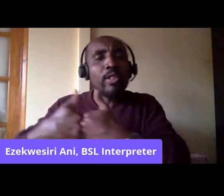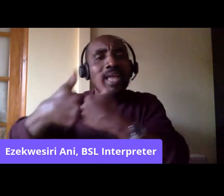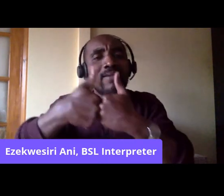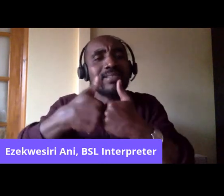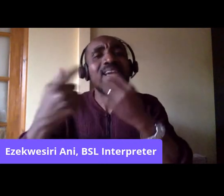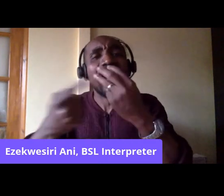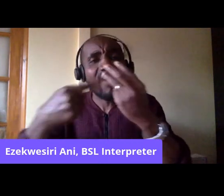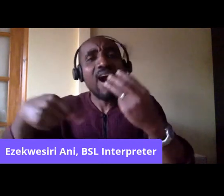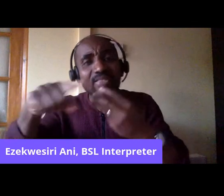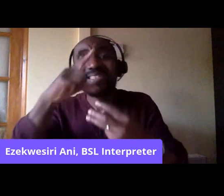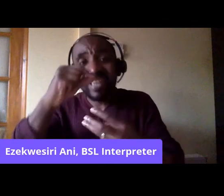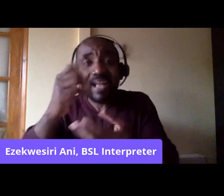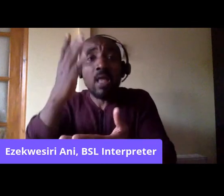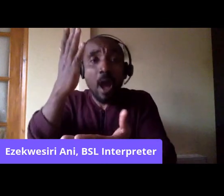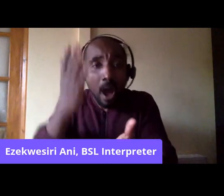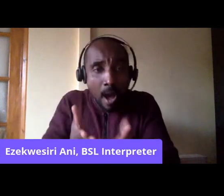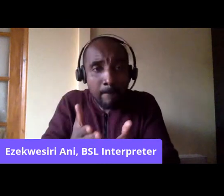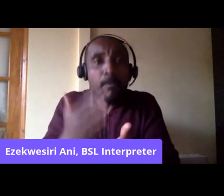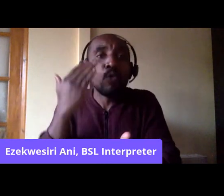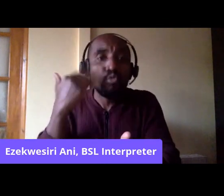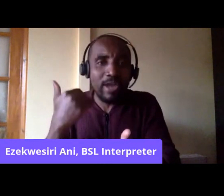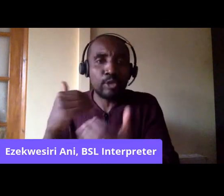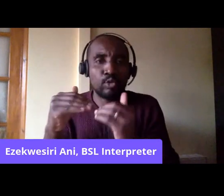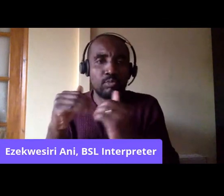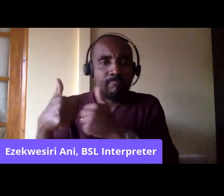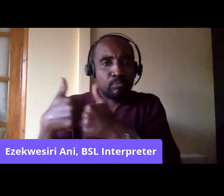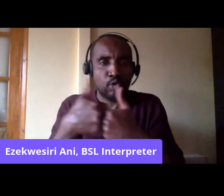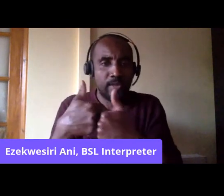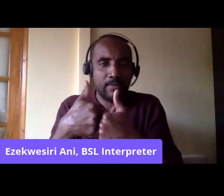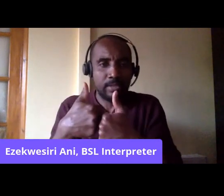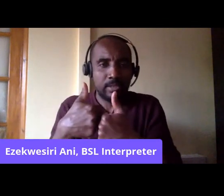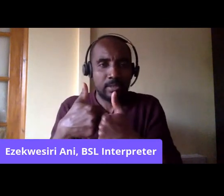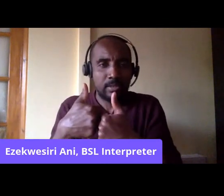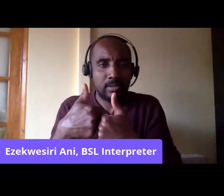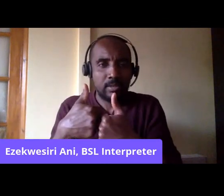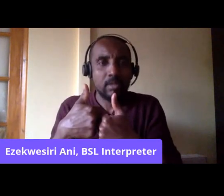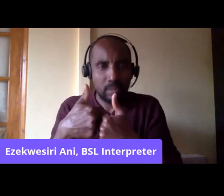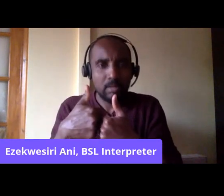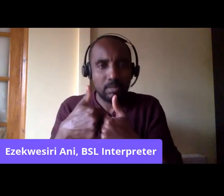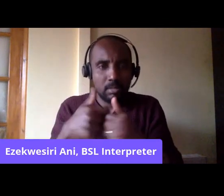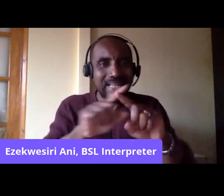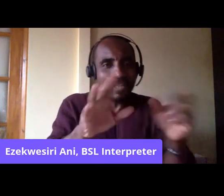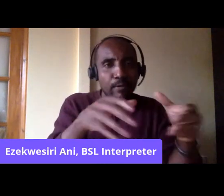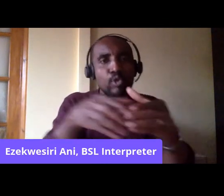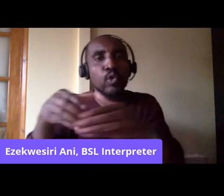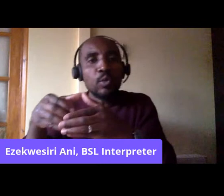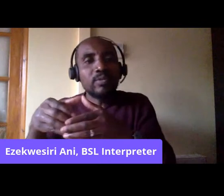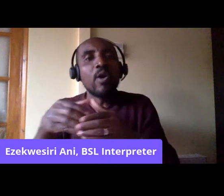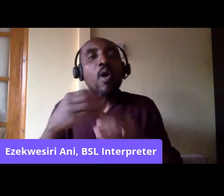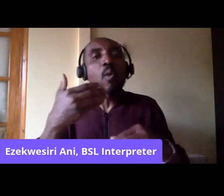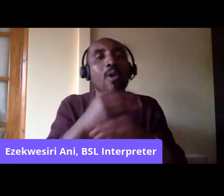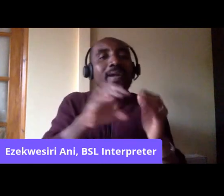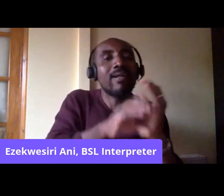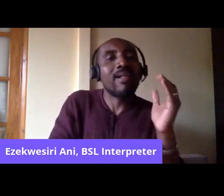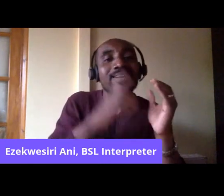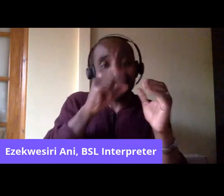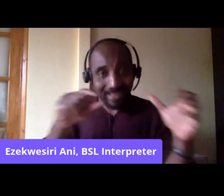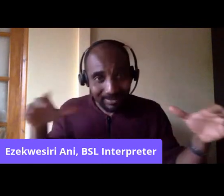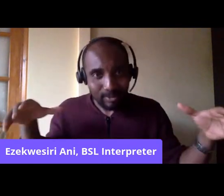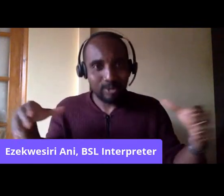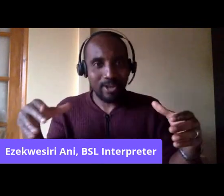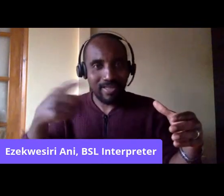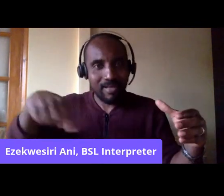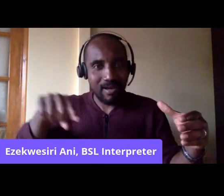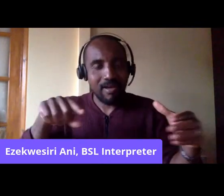real racial solidarity and needed to unite the ranks of the working class. But they can also often also be used